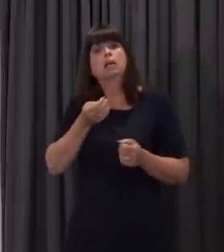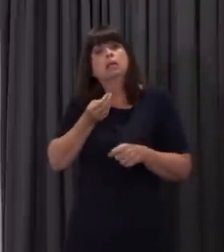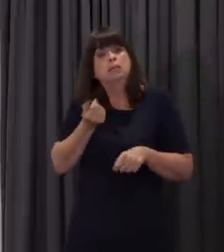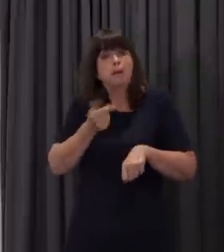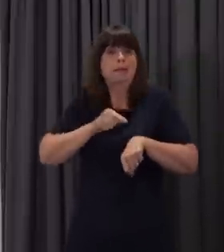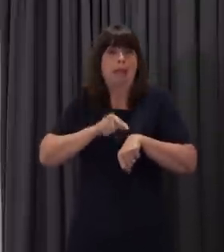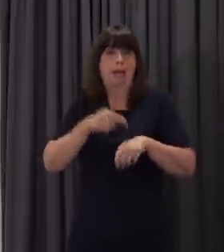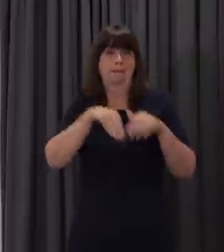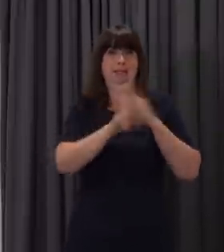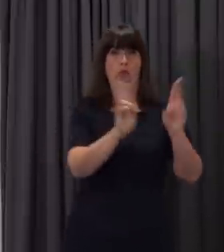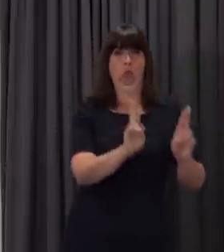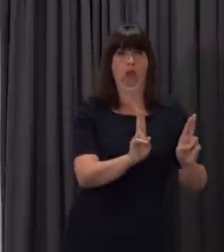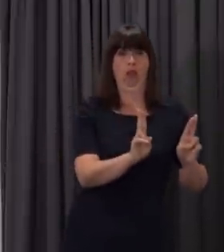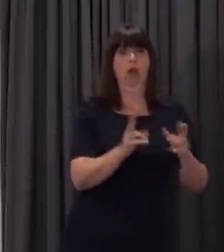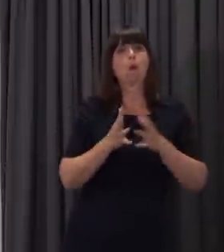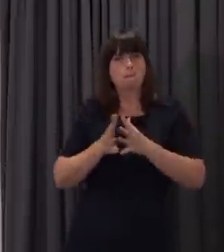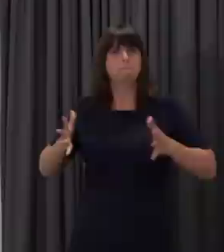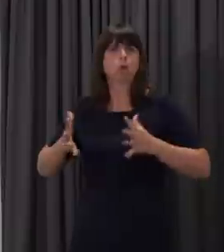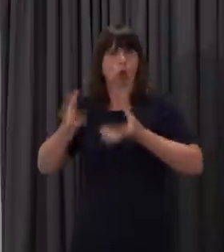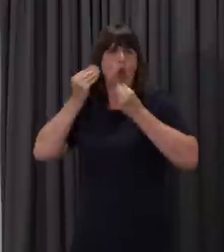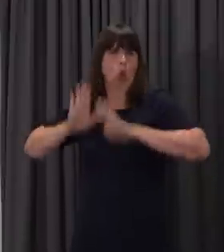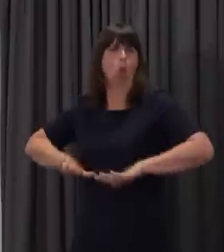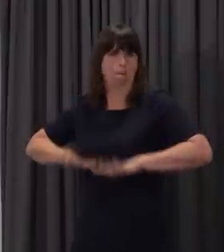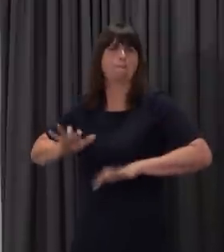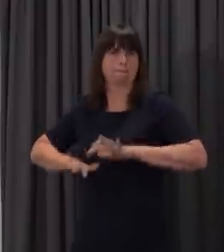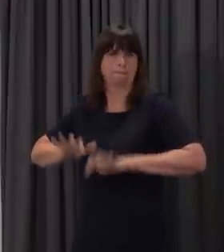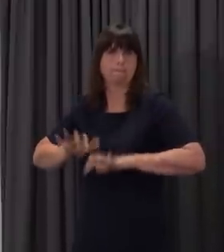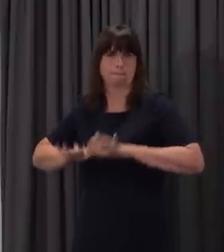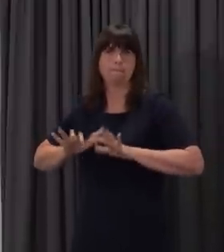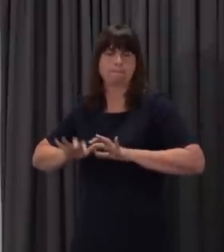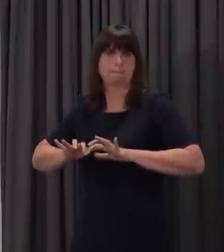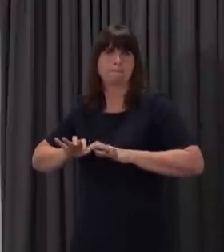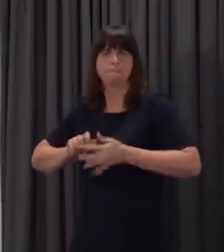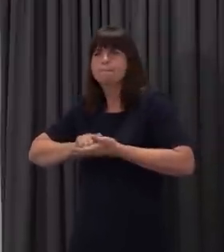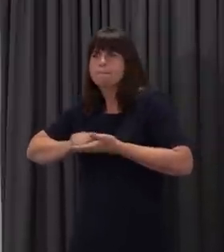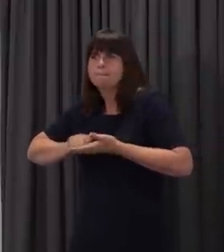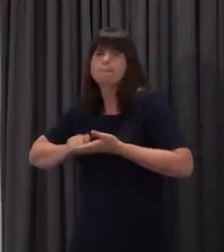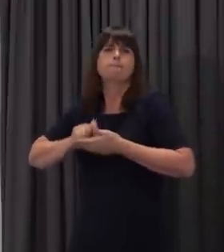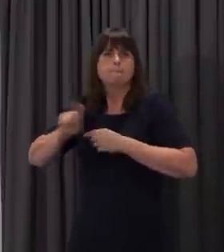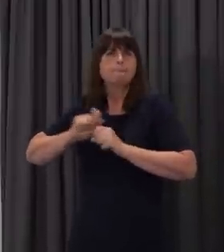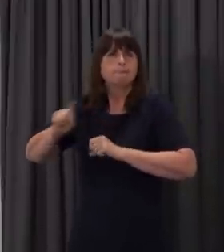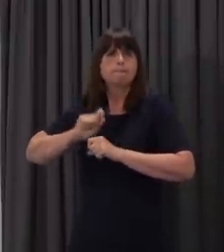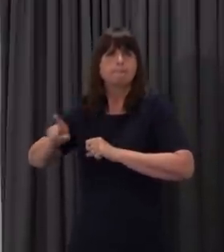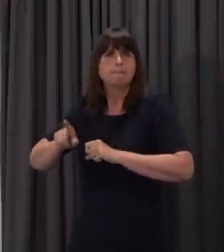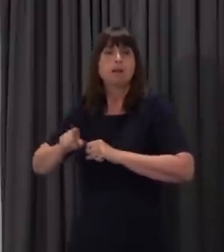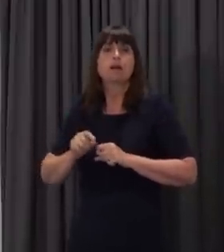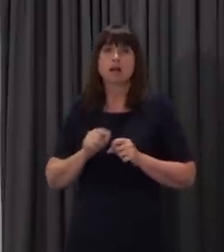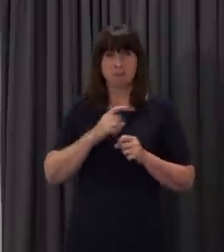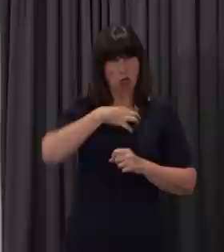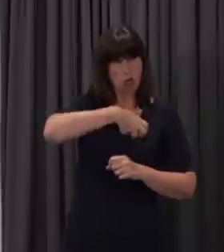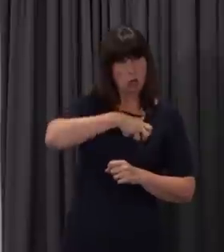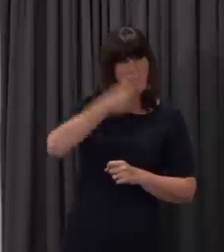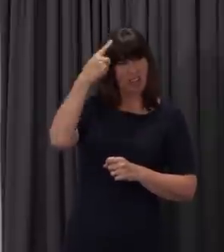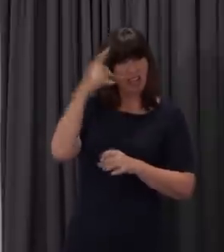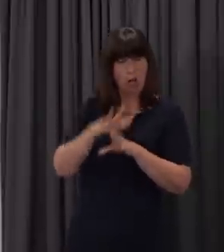schools, more time at home learning in a distance fashion. But it's surprising that any union would